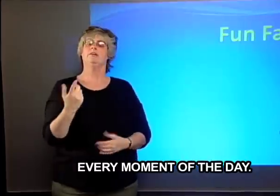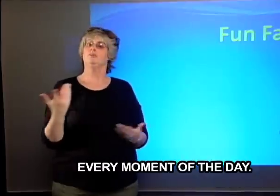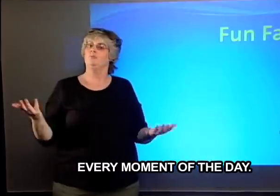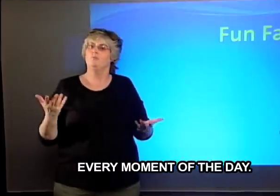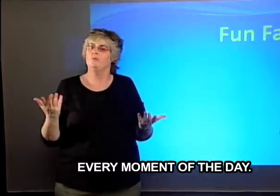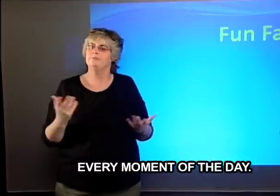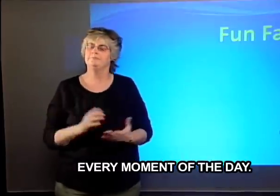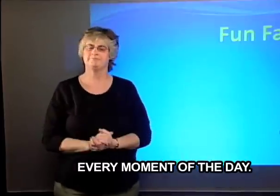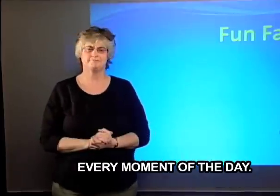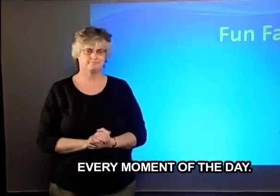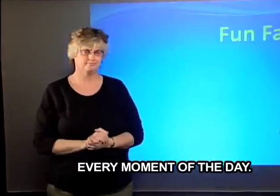of the day.